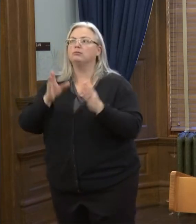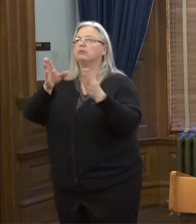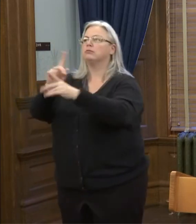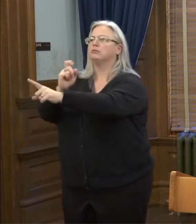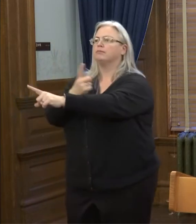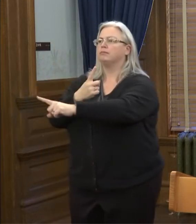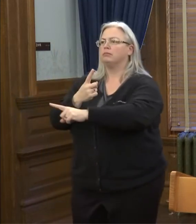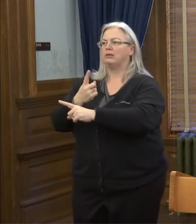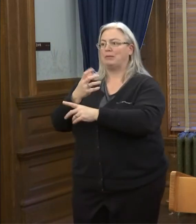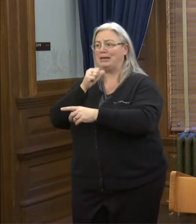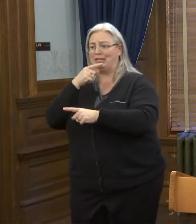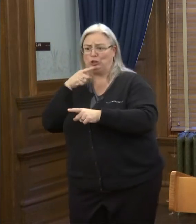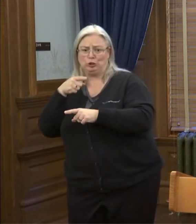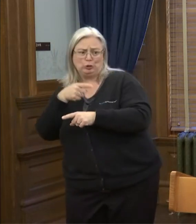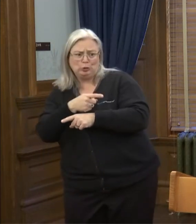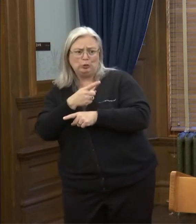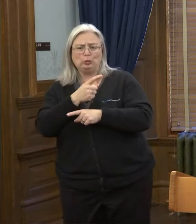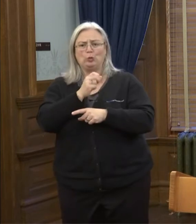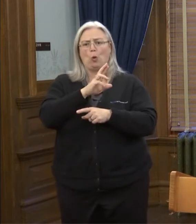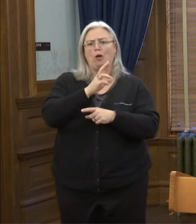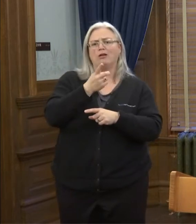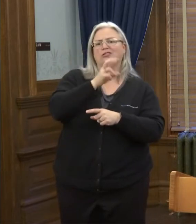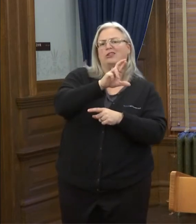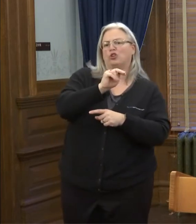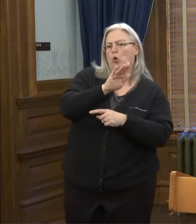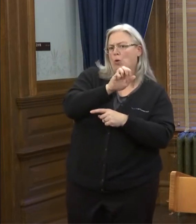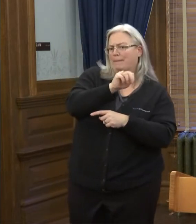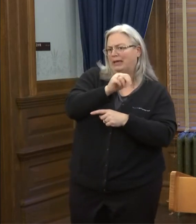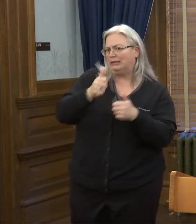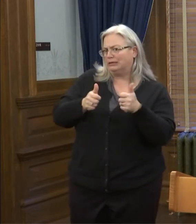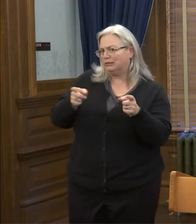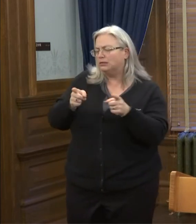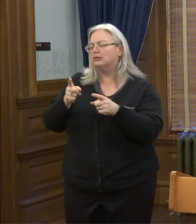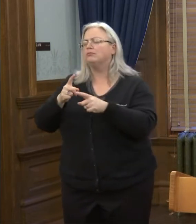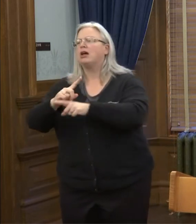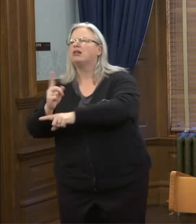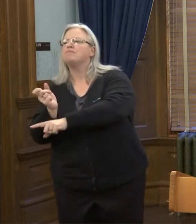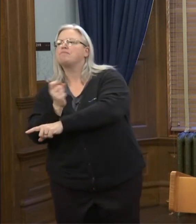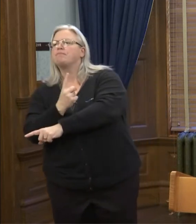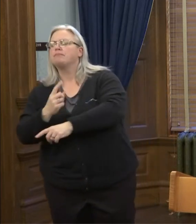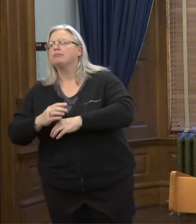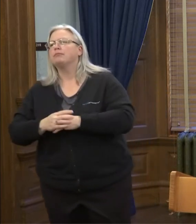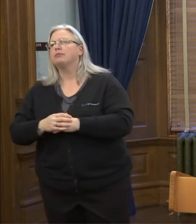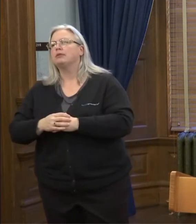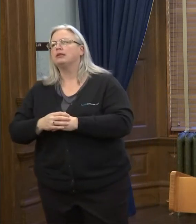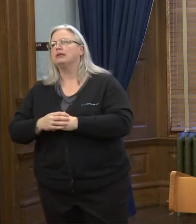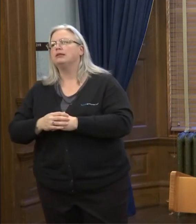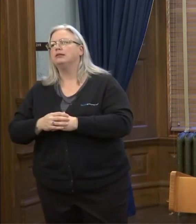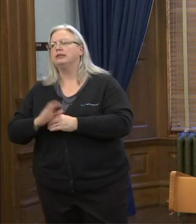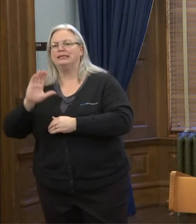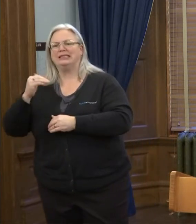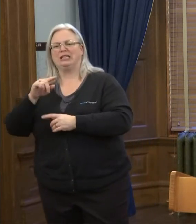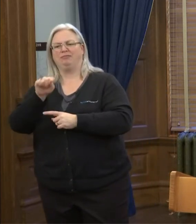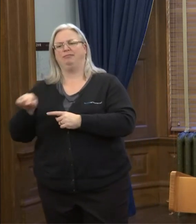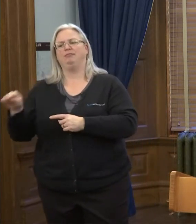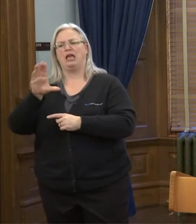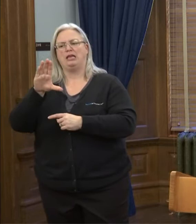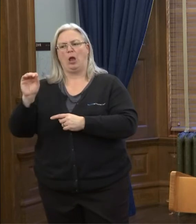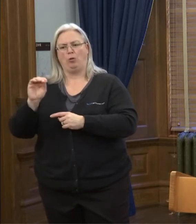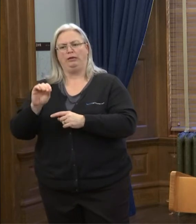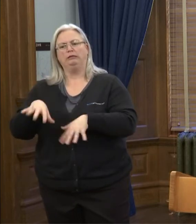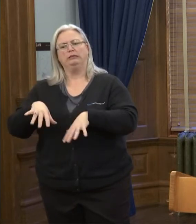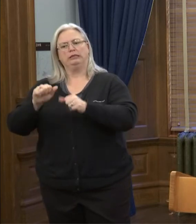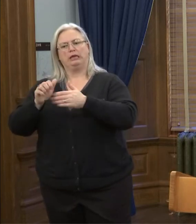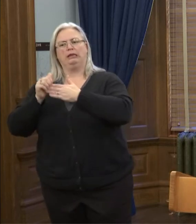I'm not sure this is better for you or for Dr. Norman, but it seems like the counties are taking the lead on